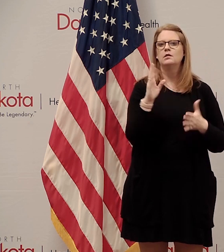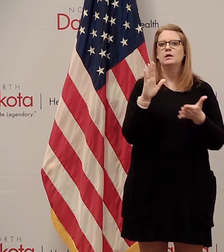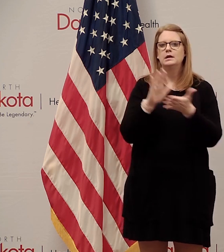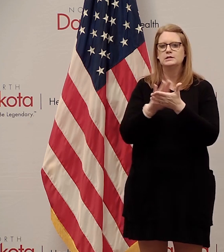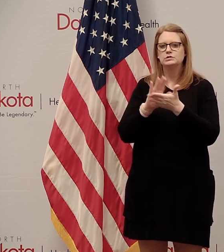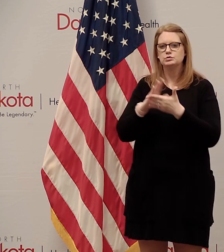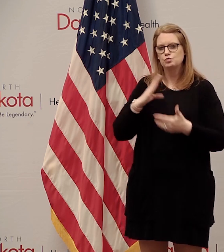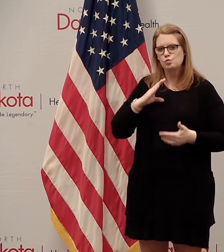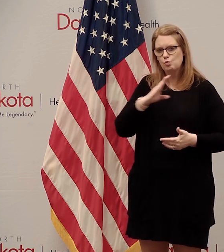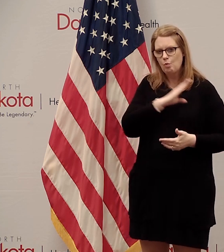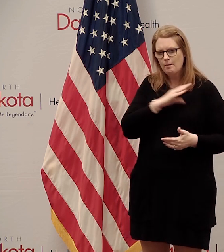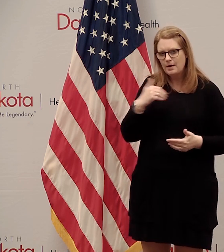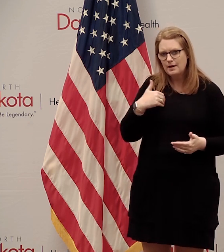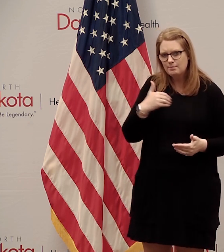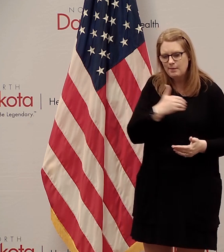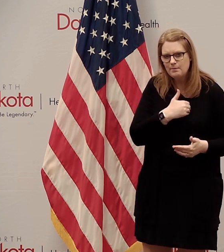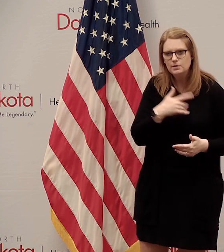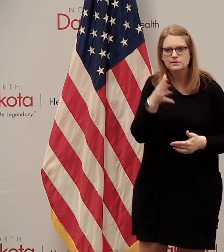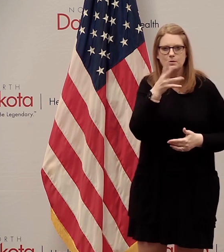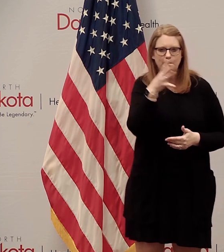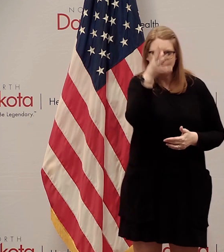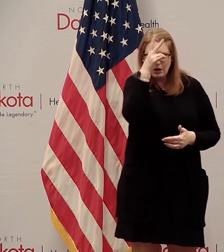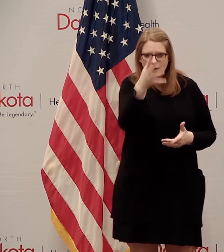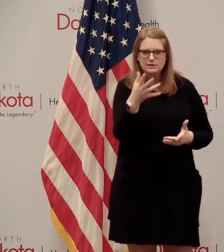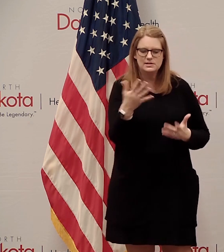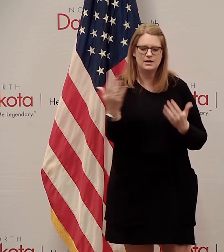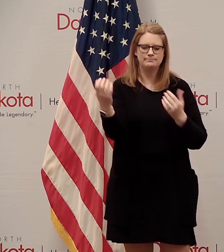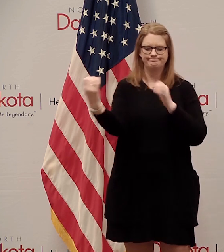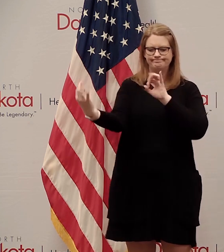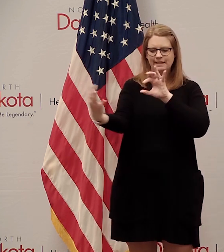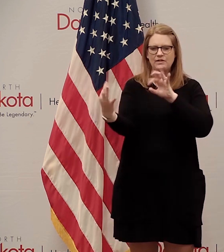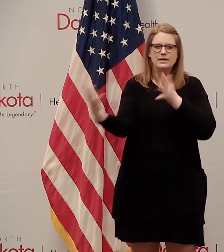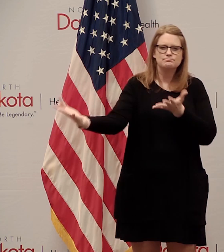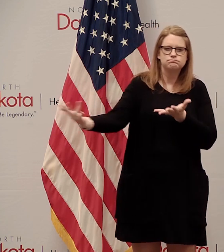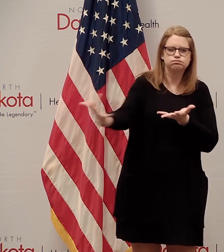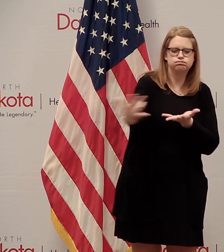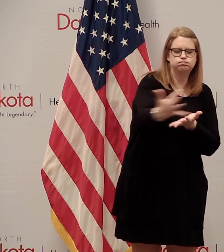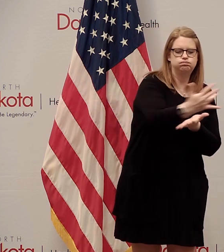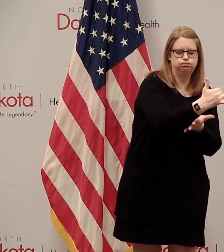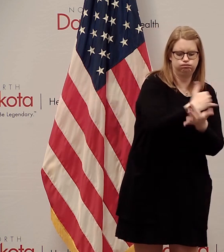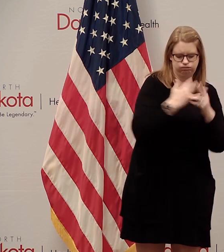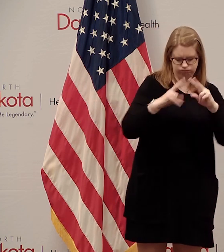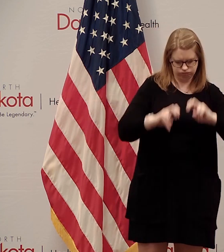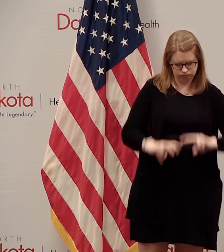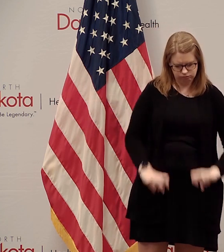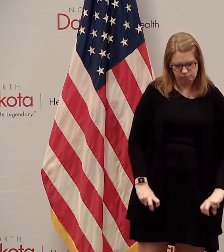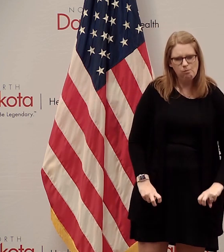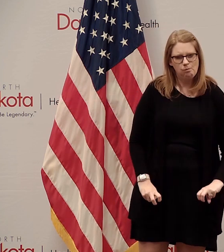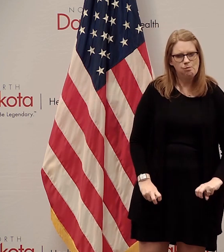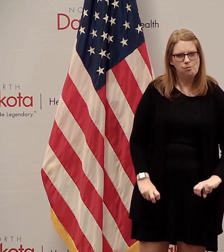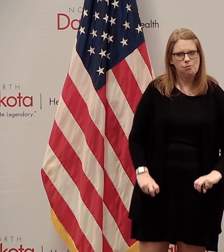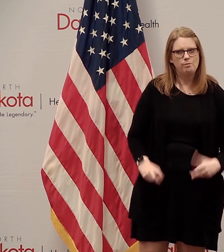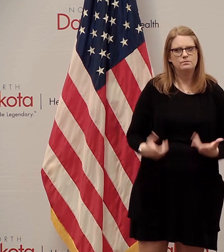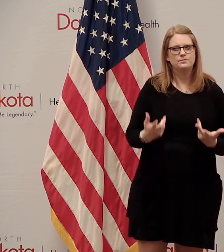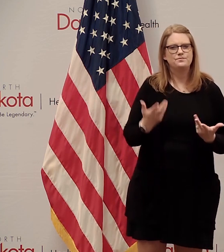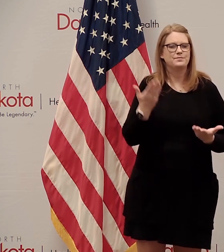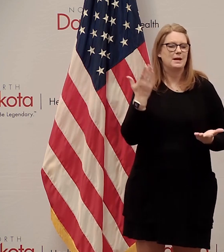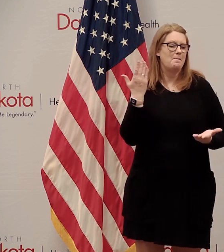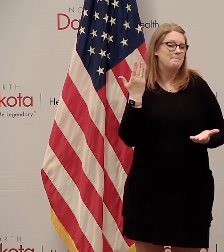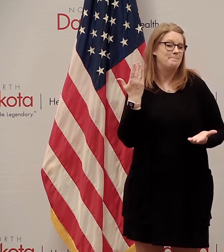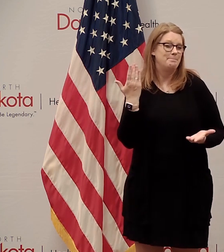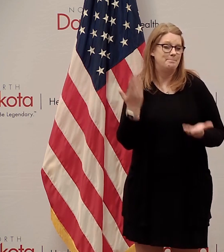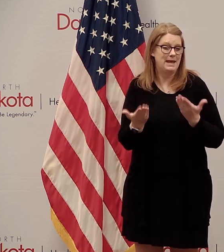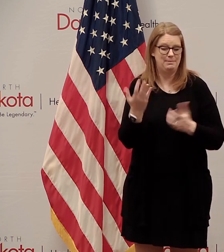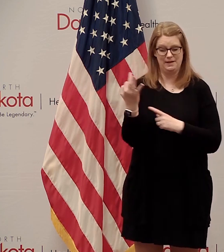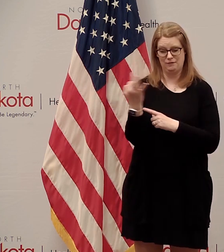board members as well as parents and we're continuing to work towards guidance that could be released the earliest might be